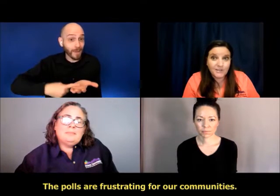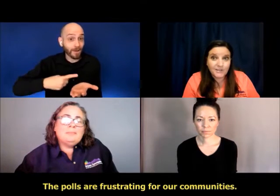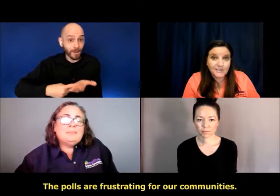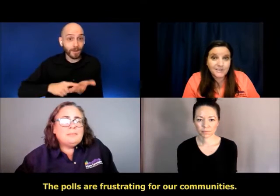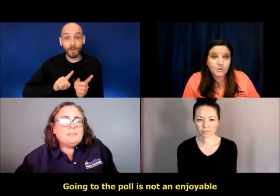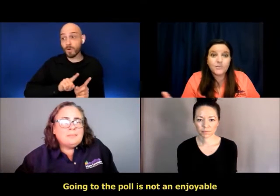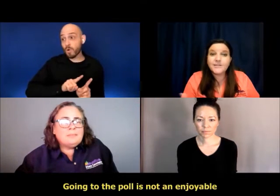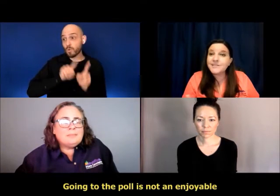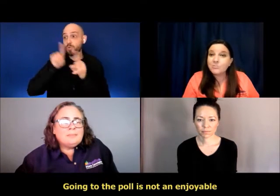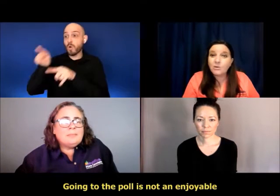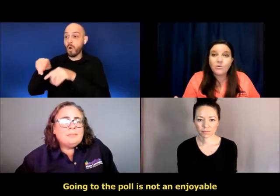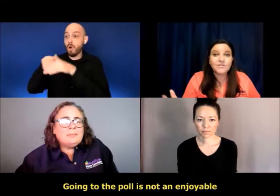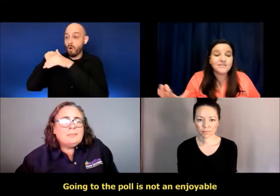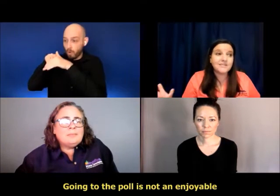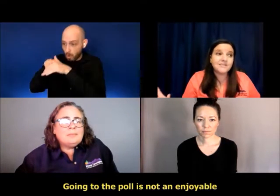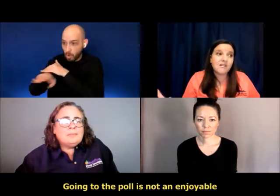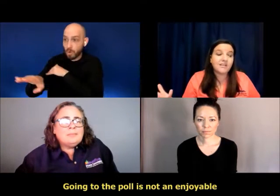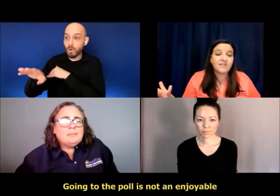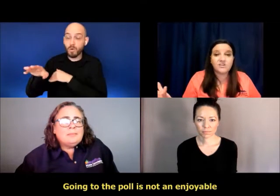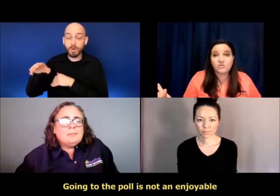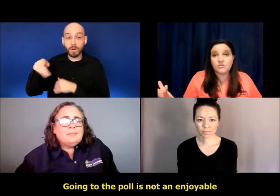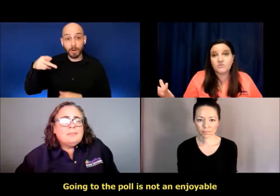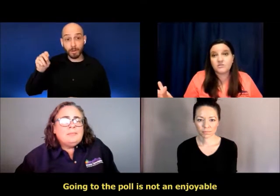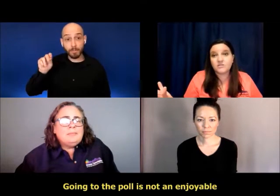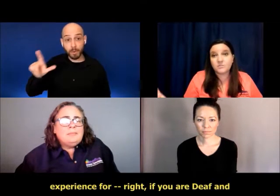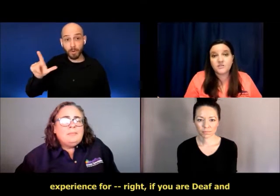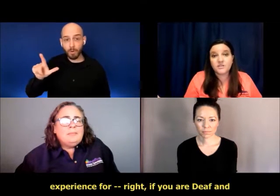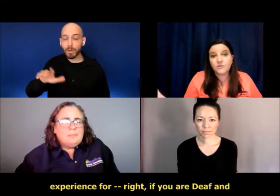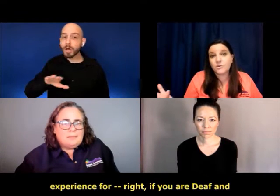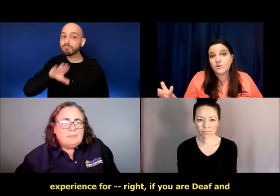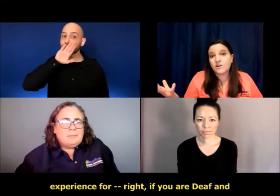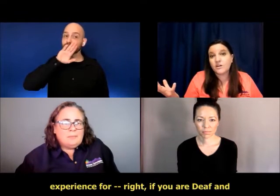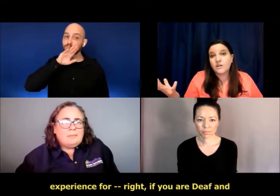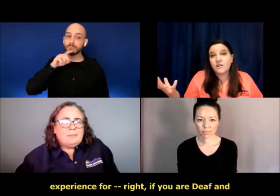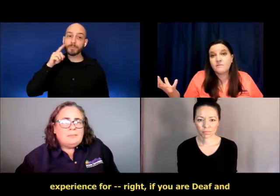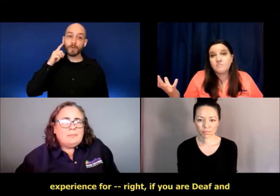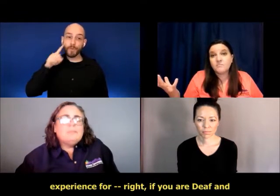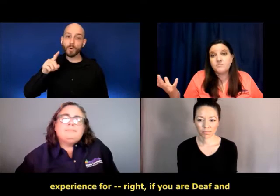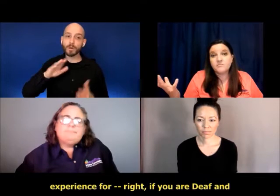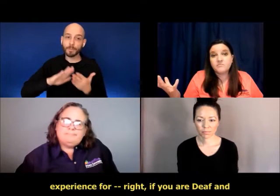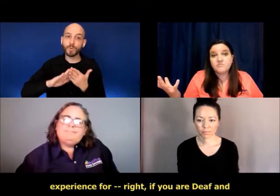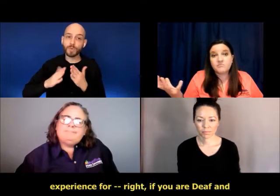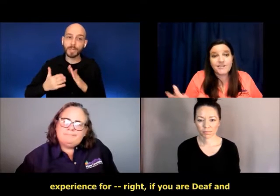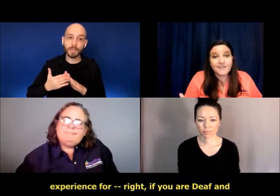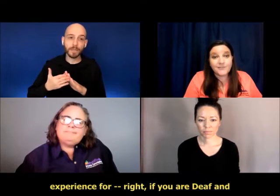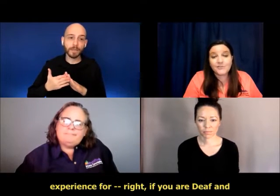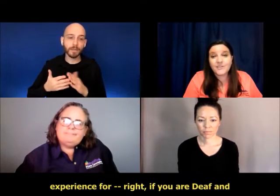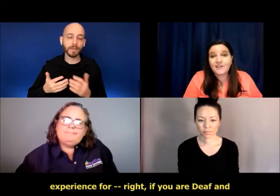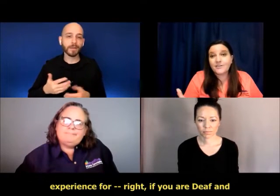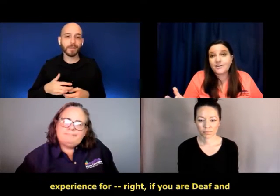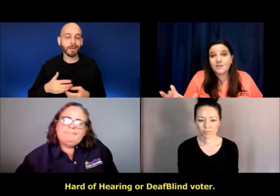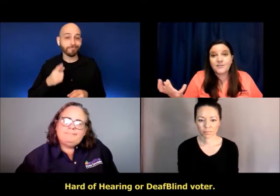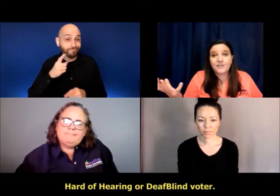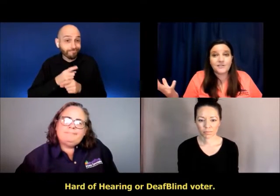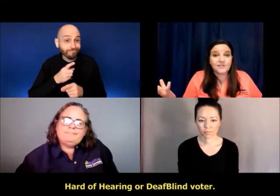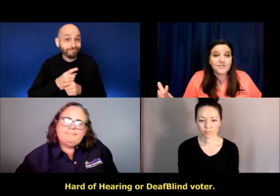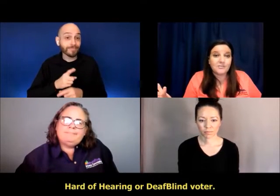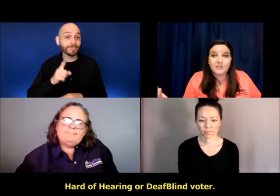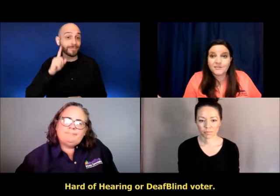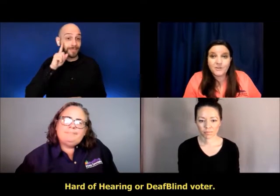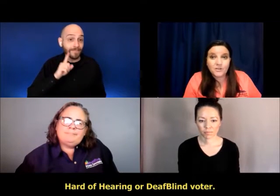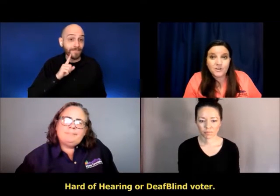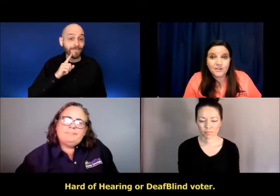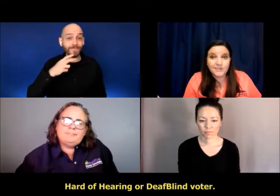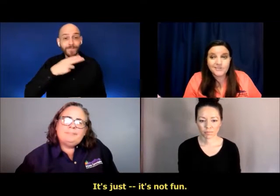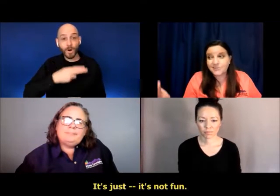our communities. Going to the poll is not an enjoyable experience for, right, if you're deaf and hard of hearing